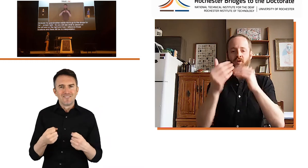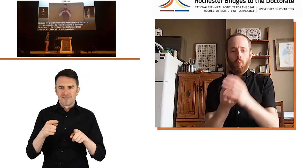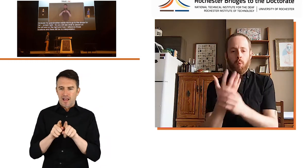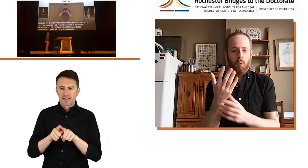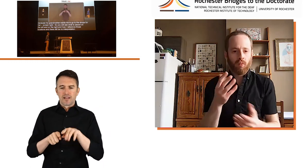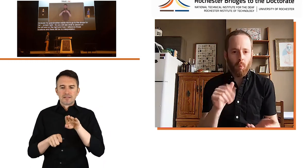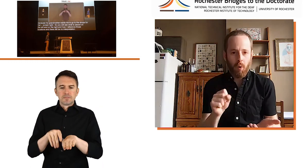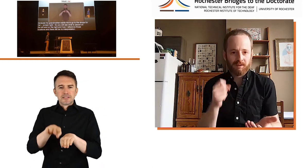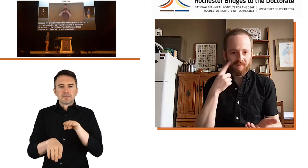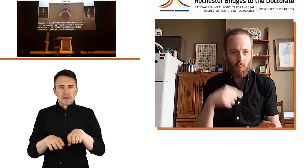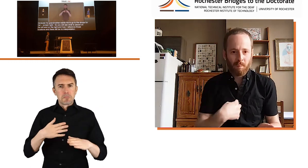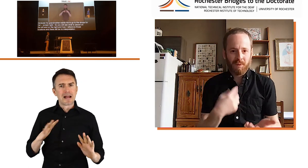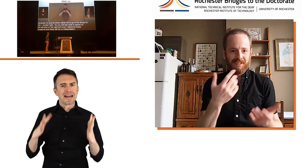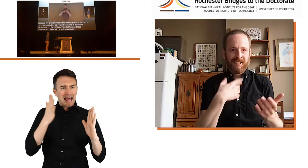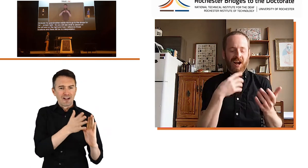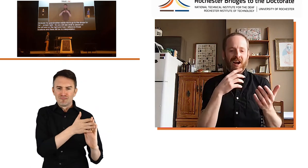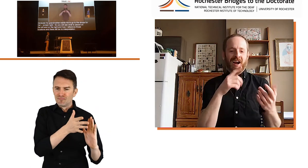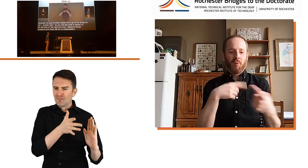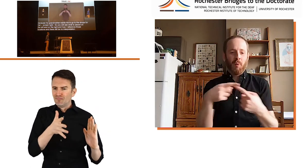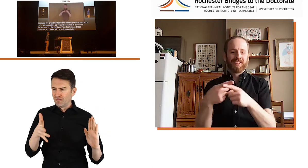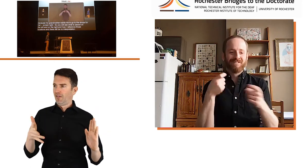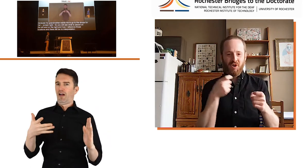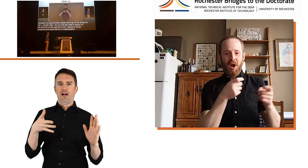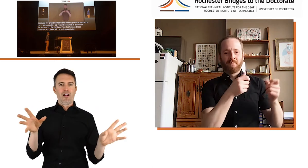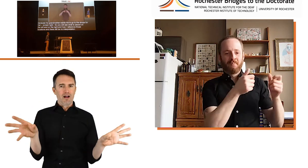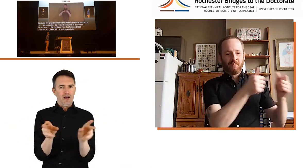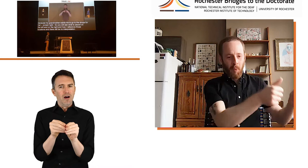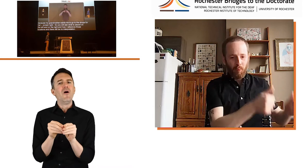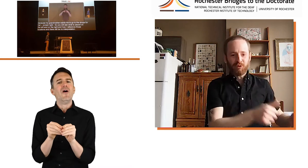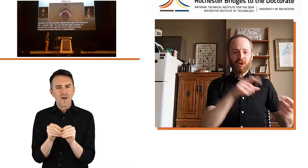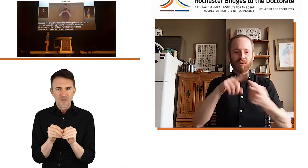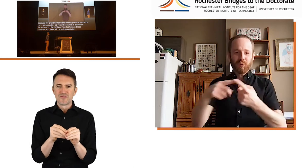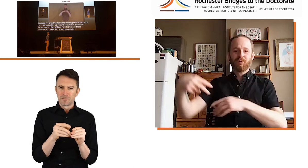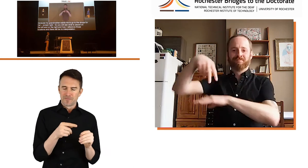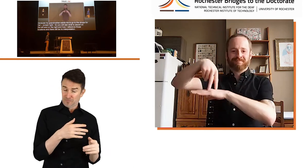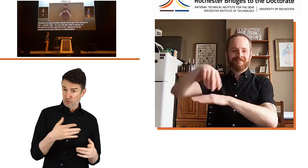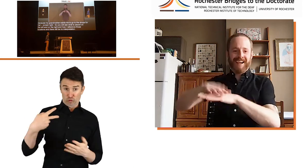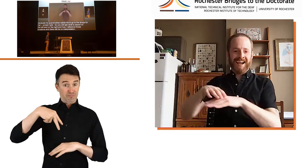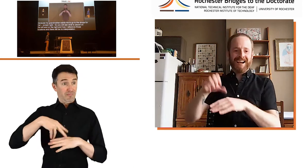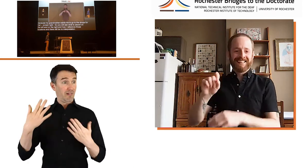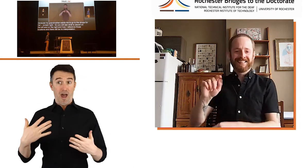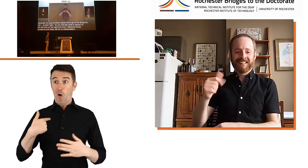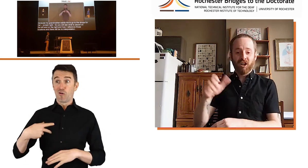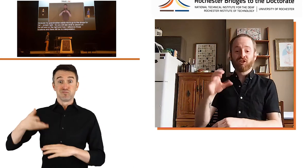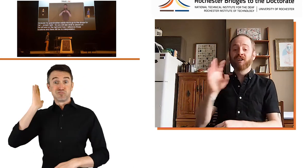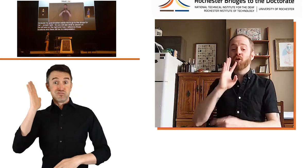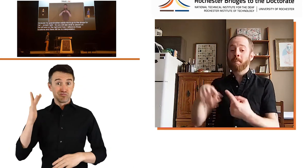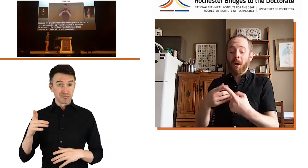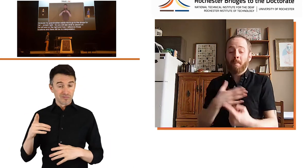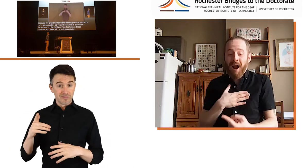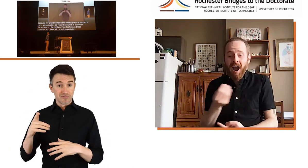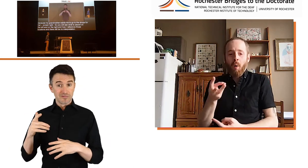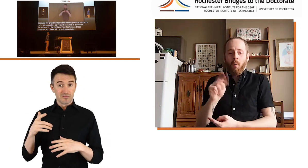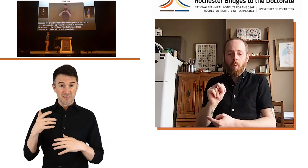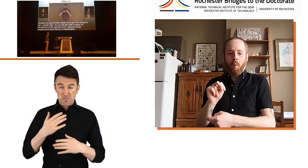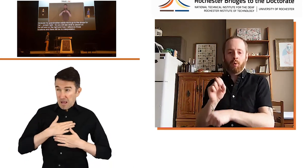how obvious the growth was for me. You know, I went from poster to giving a presentation